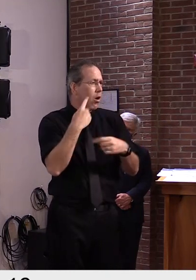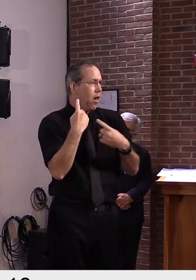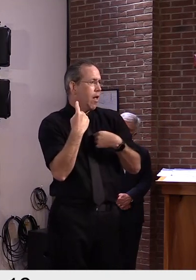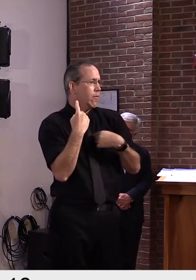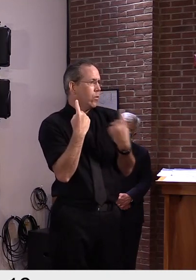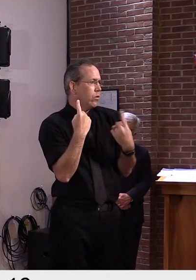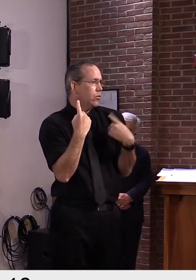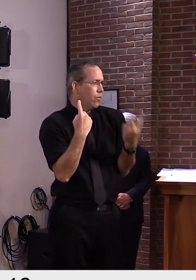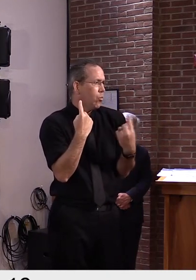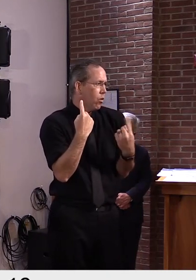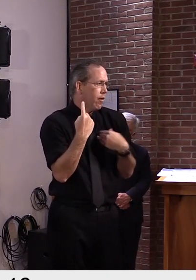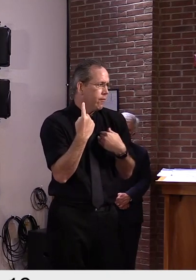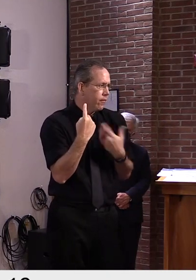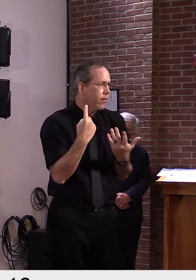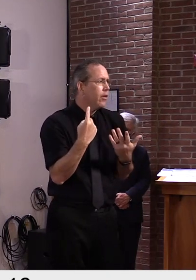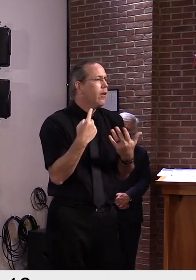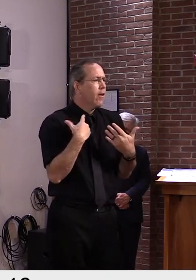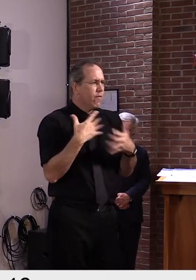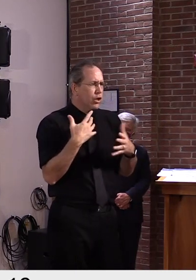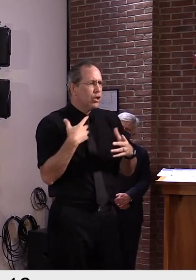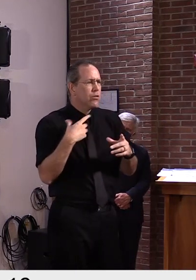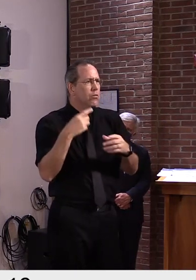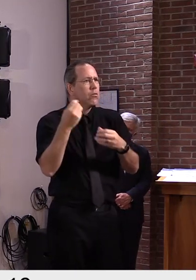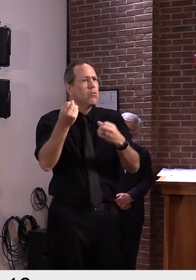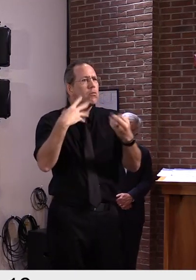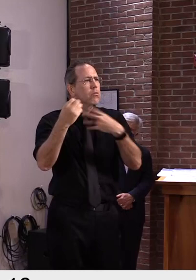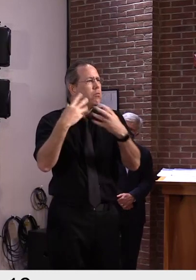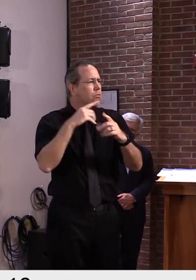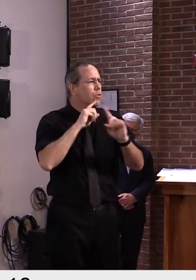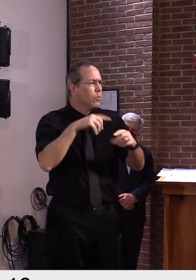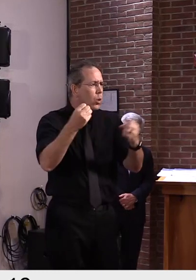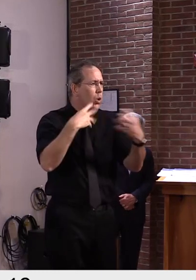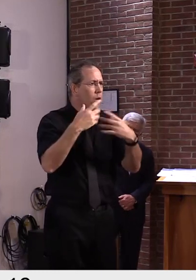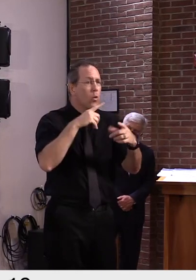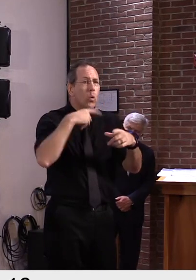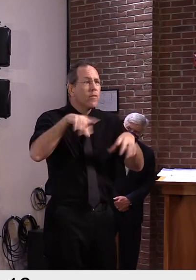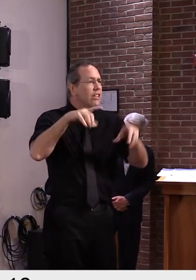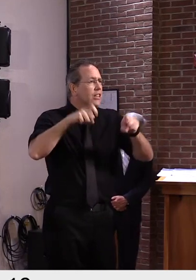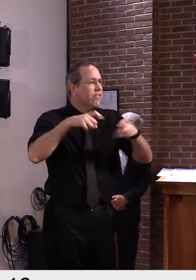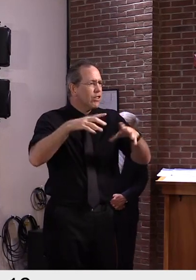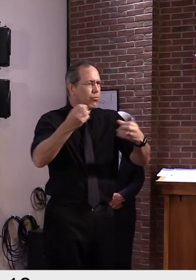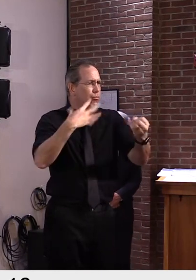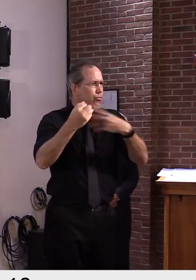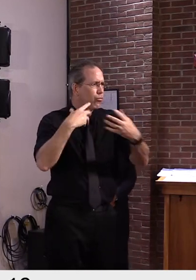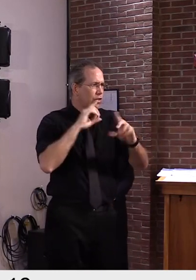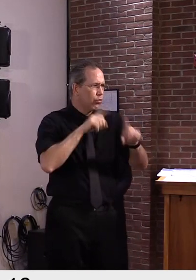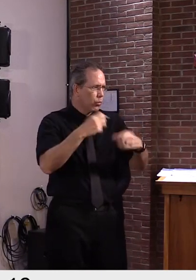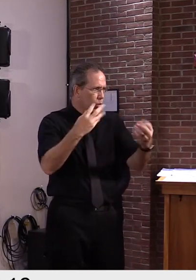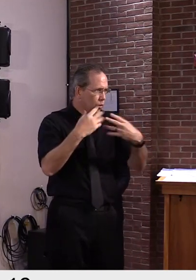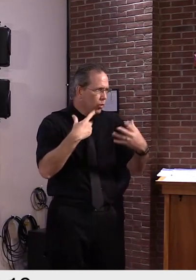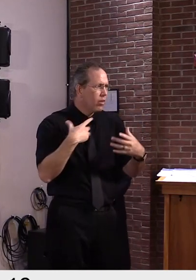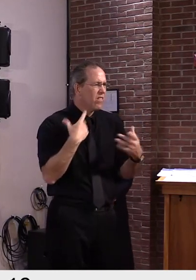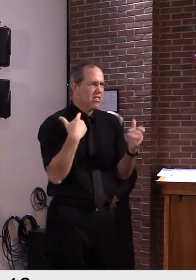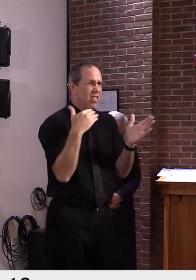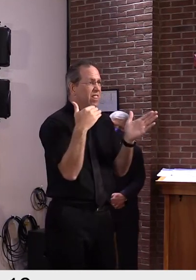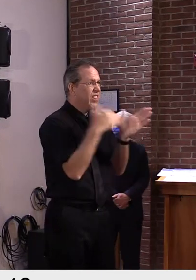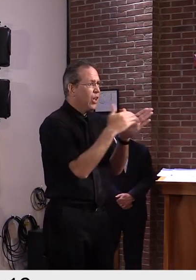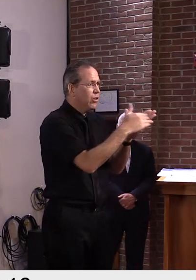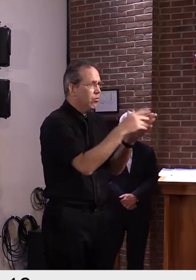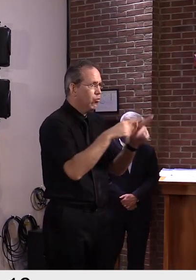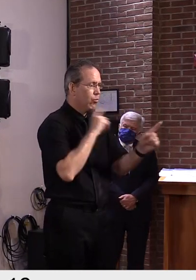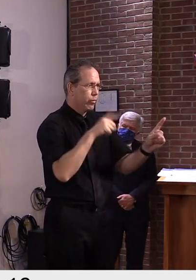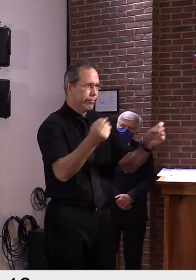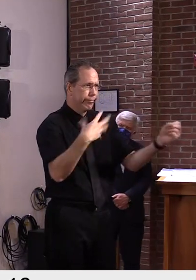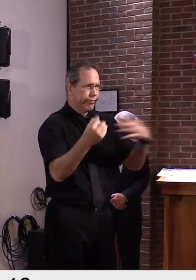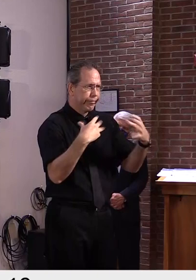up to the task. Uh, we actually have, uh, uh, on an accelerated timeline increased the